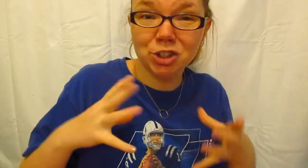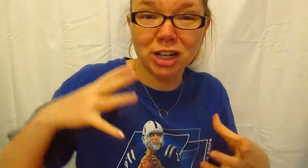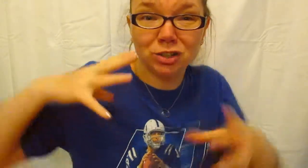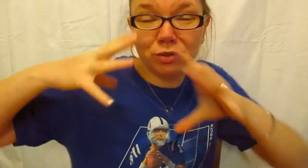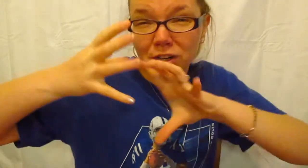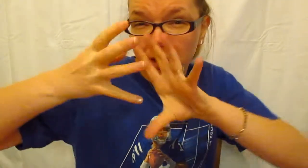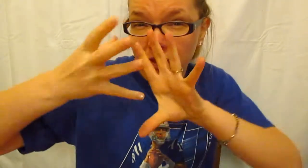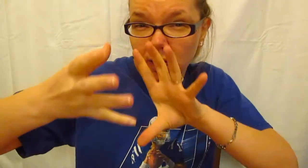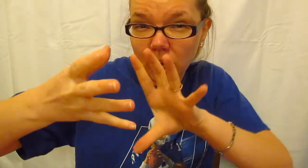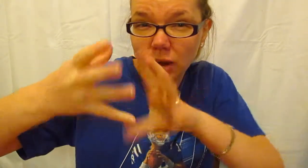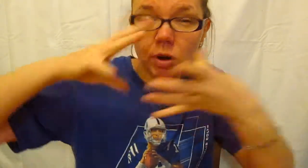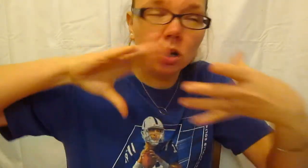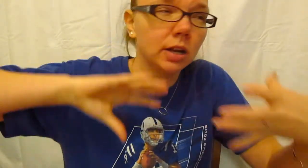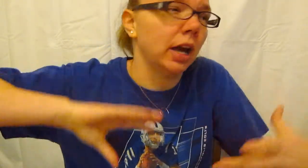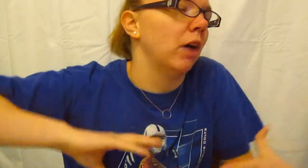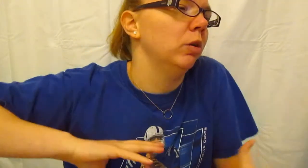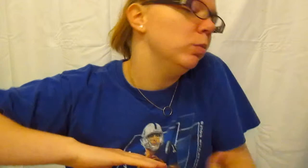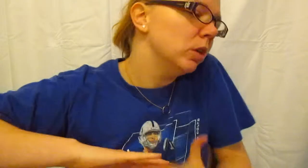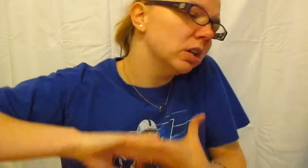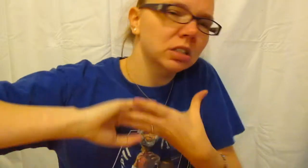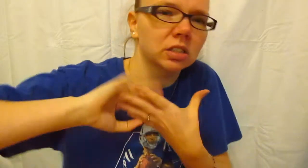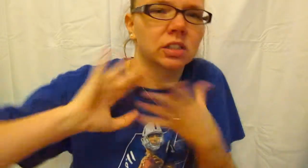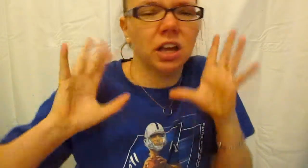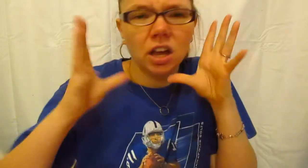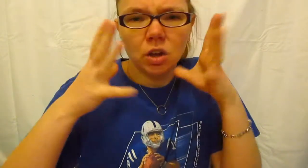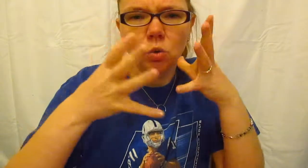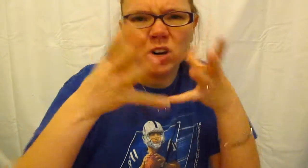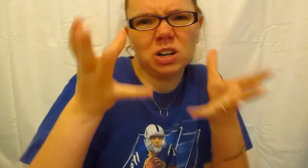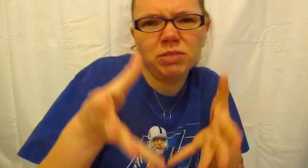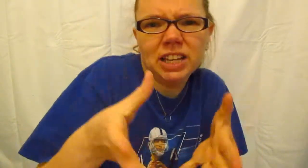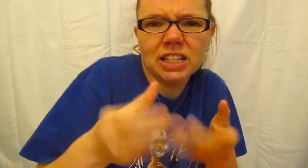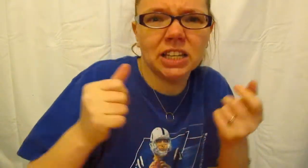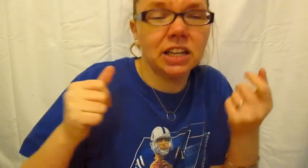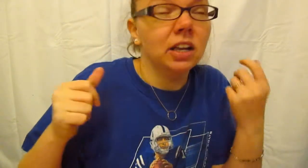trying to figure out the camera and how it works and where to place it.